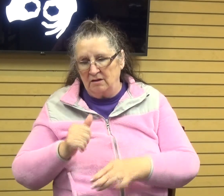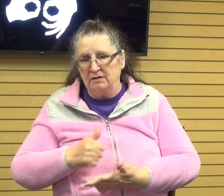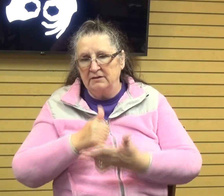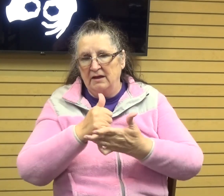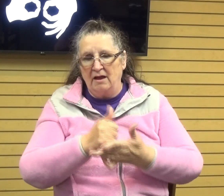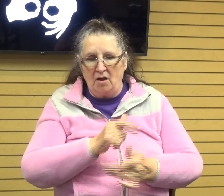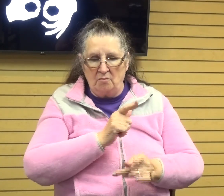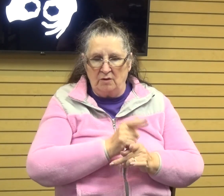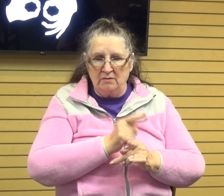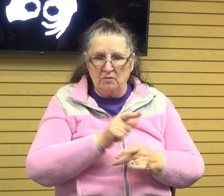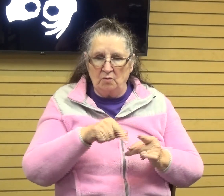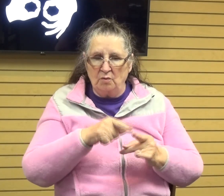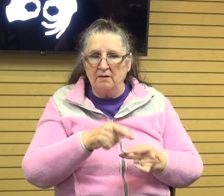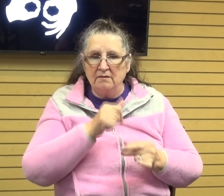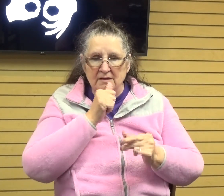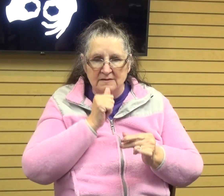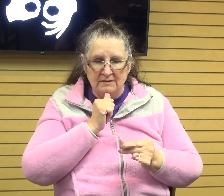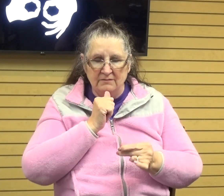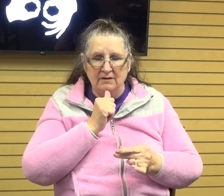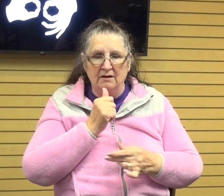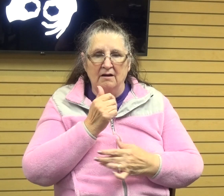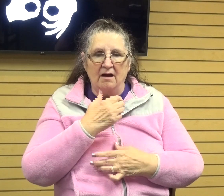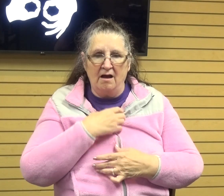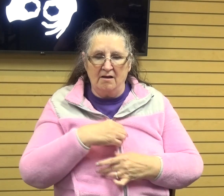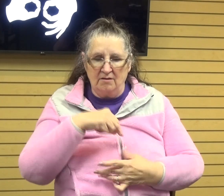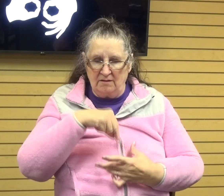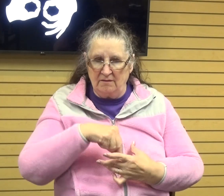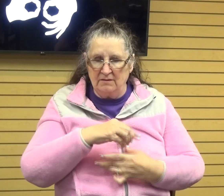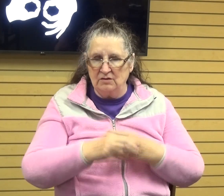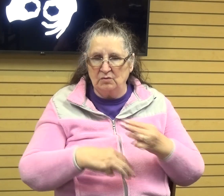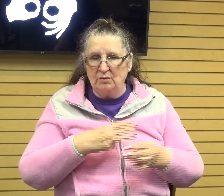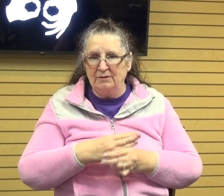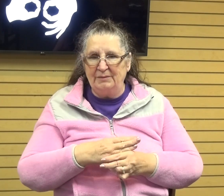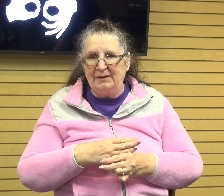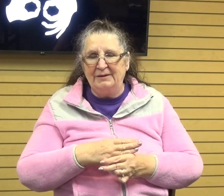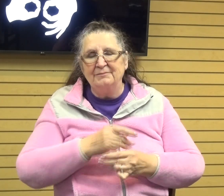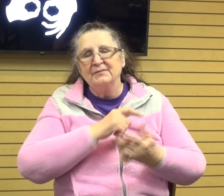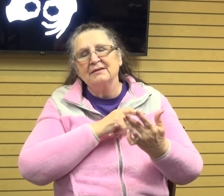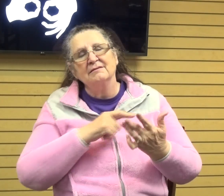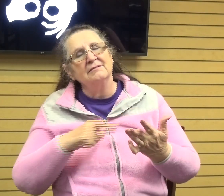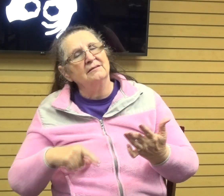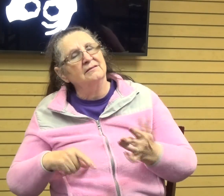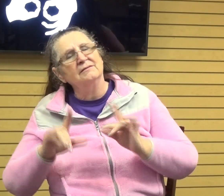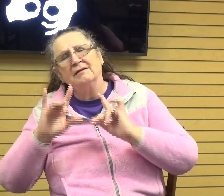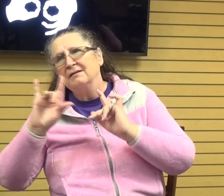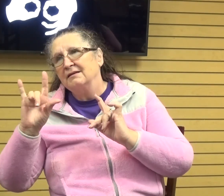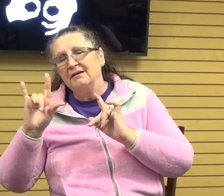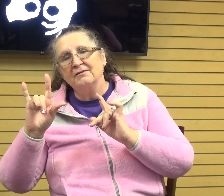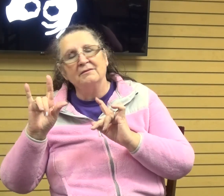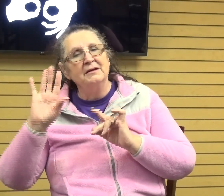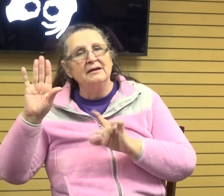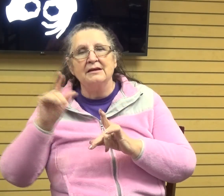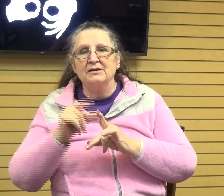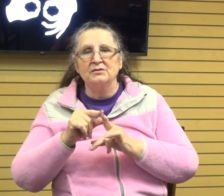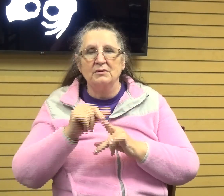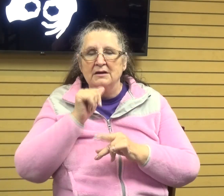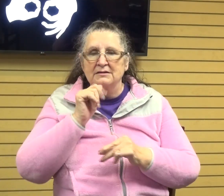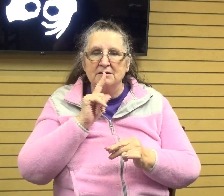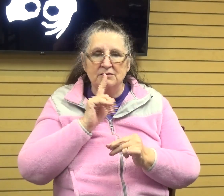when they do suffer hunger in this world. And that's just, I love the Lord so much in his word because he doesn't promise us a perfect,